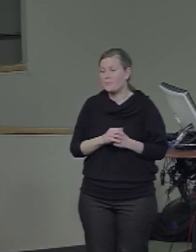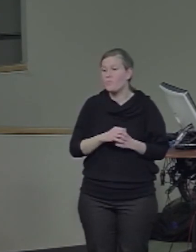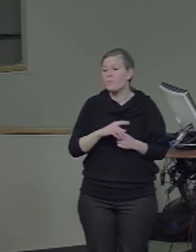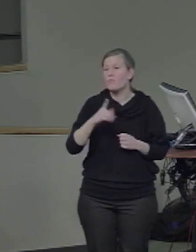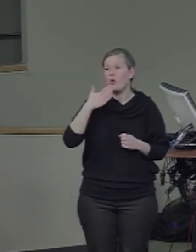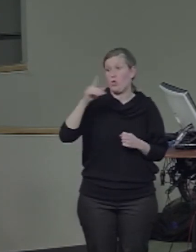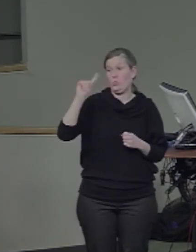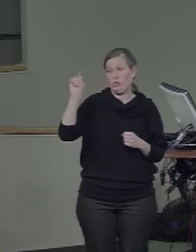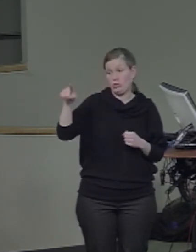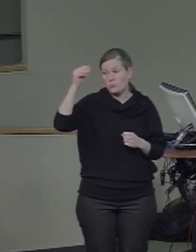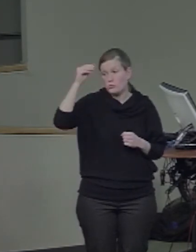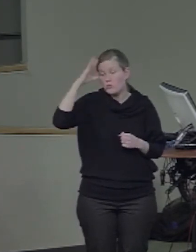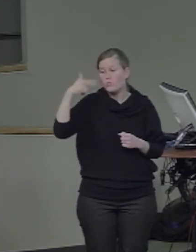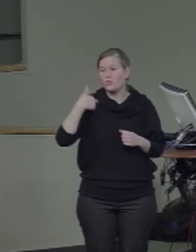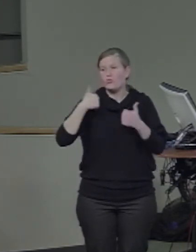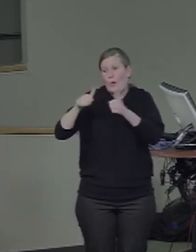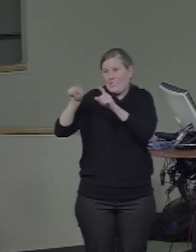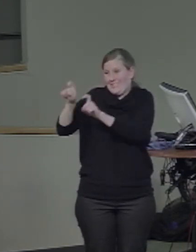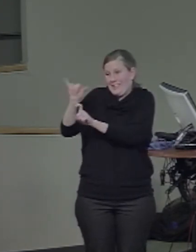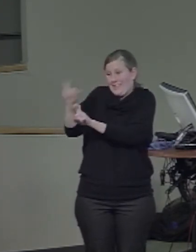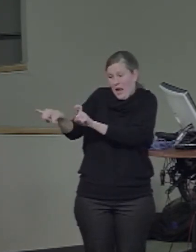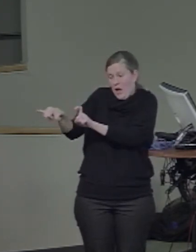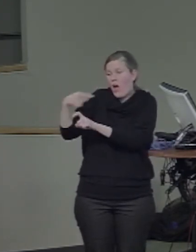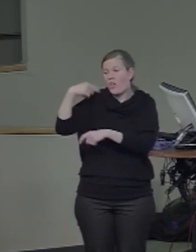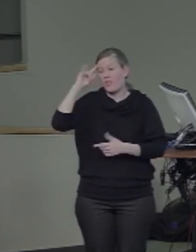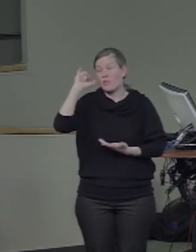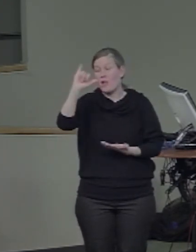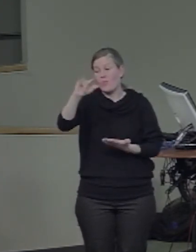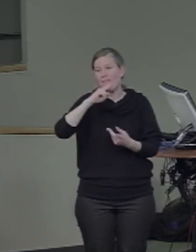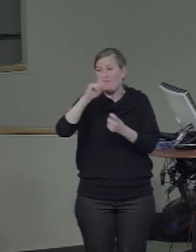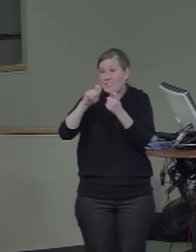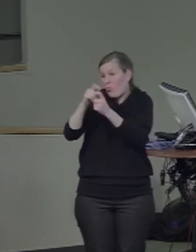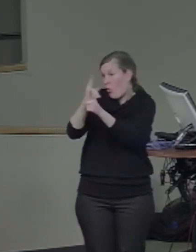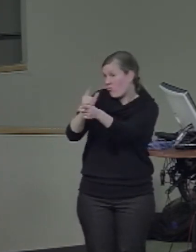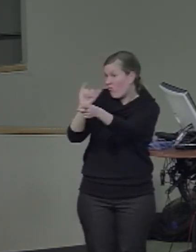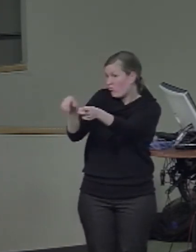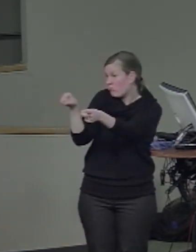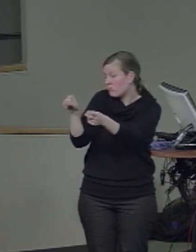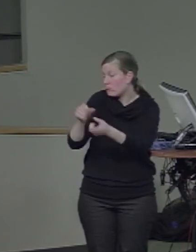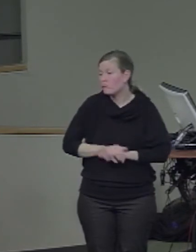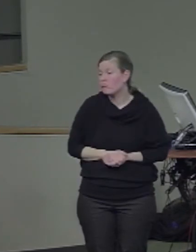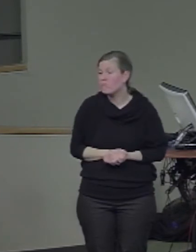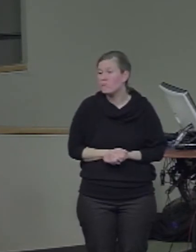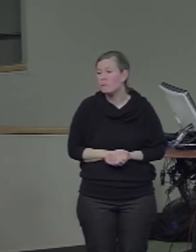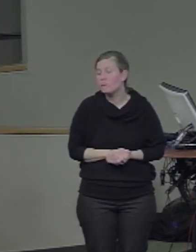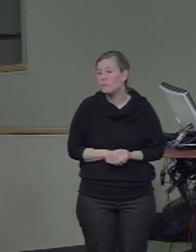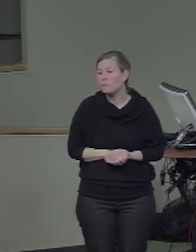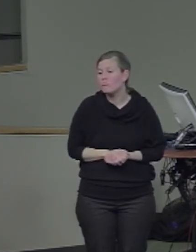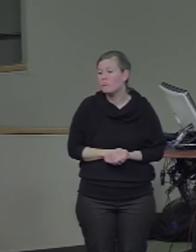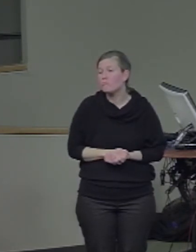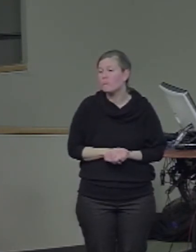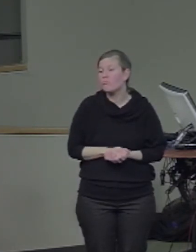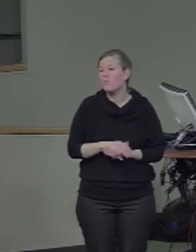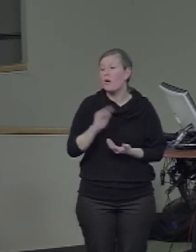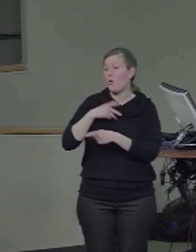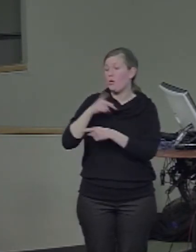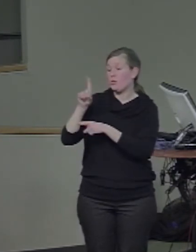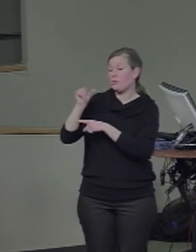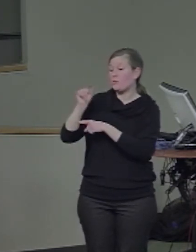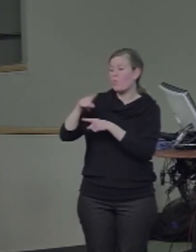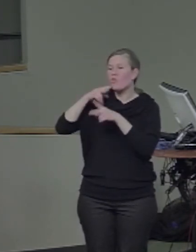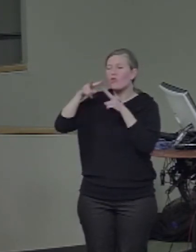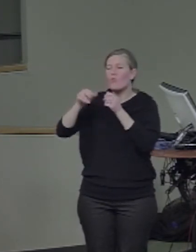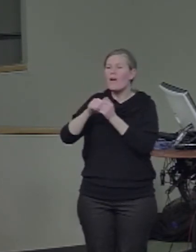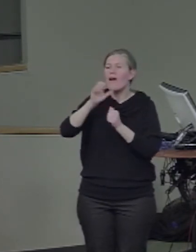I think that's exactly right. Now, our developmental data suggests there's a delay